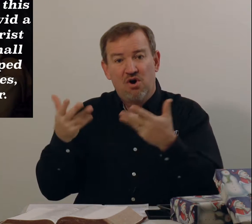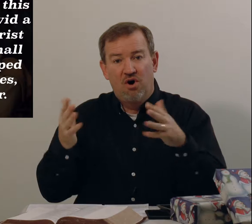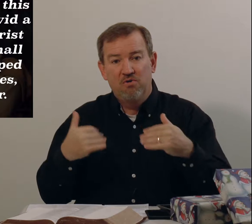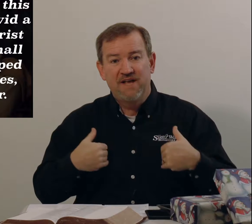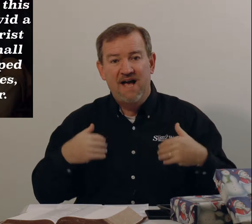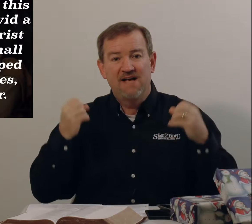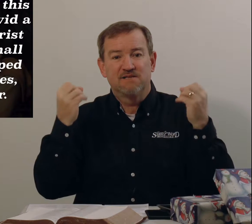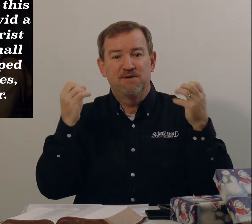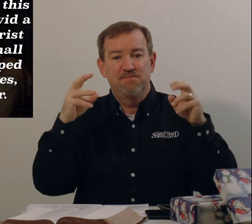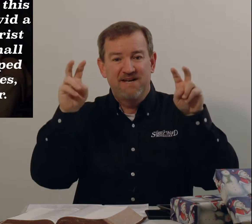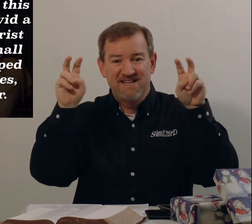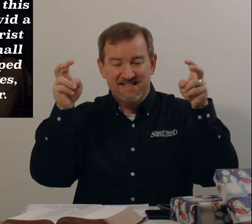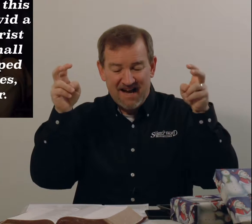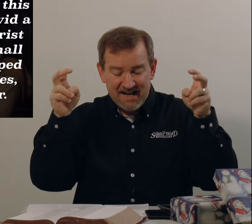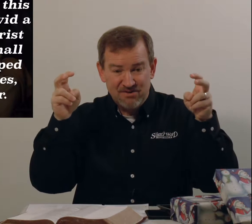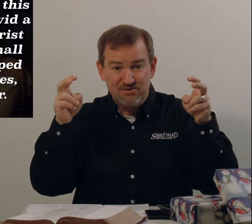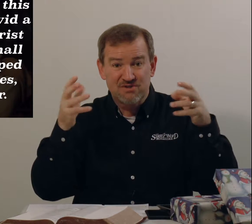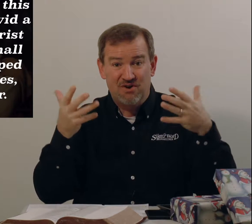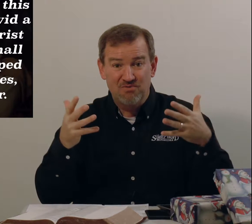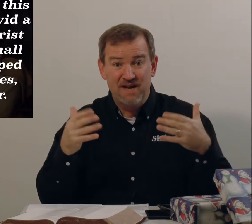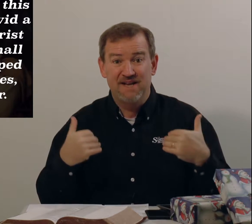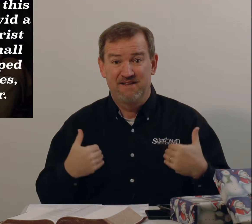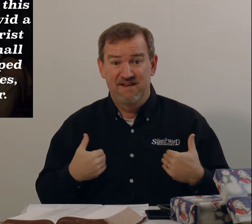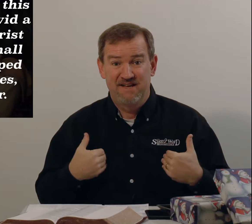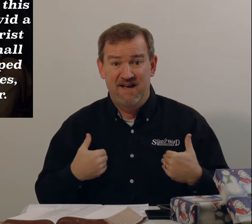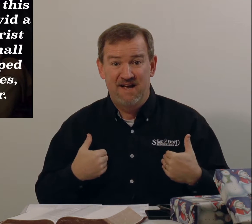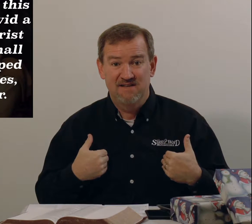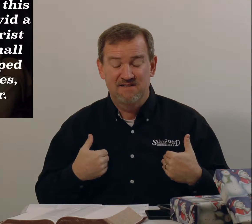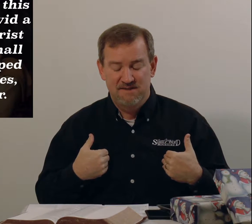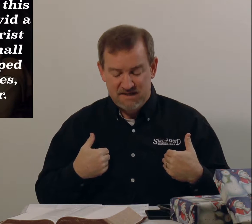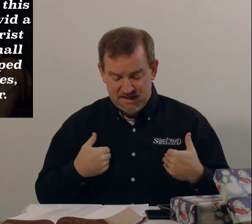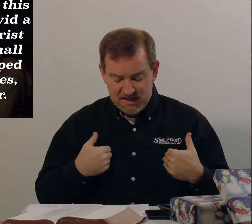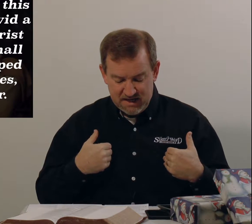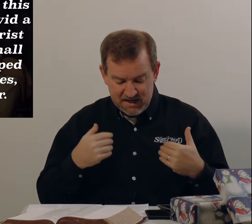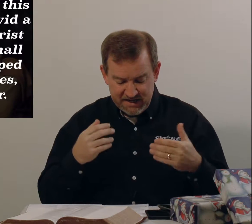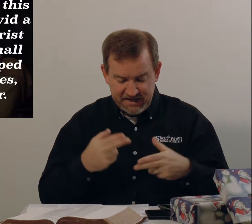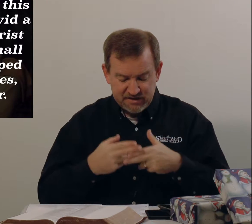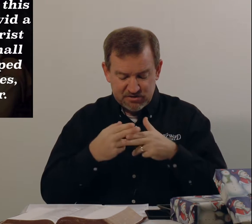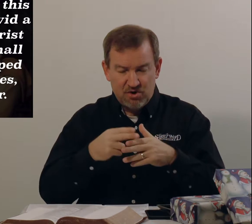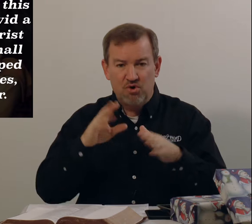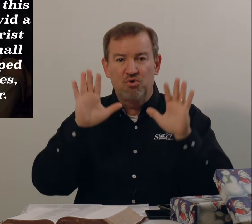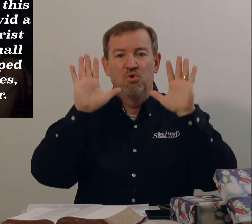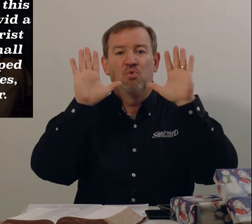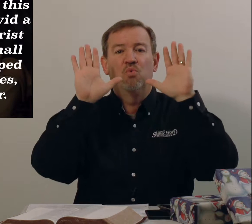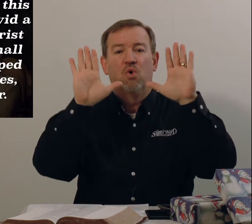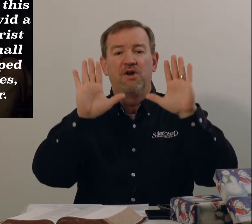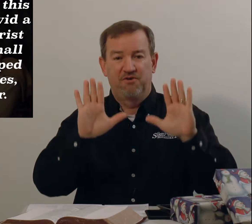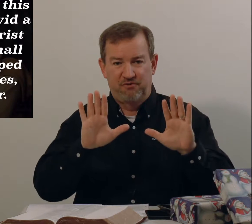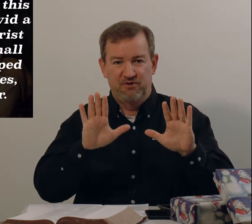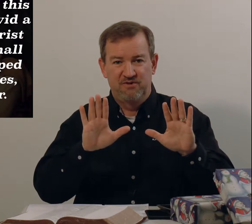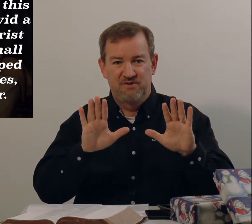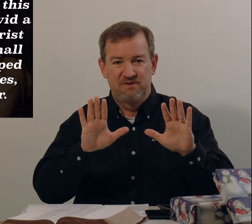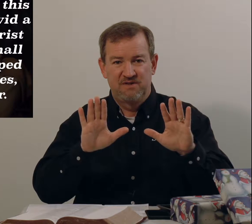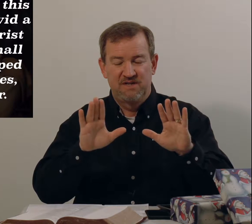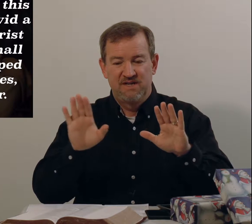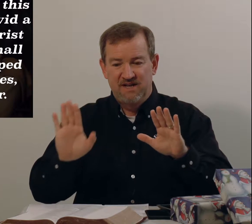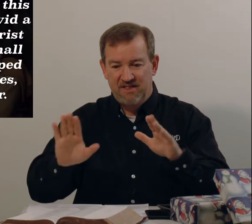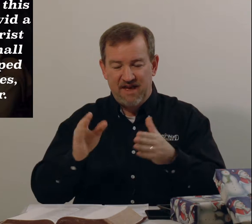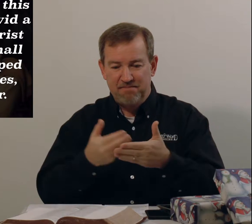already has many, many titles already that he has. He is called Wonderful. That